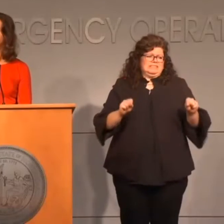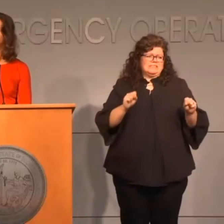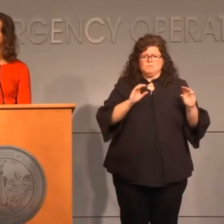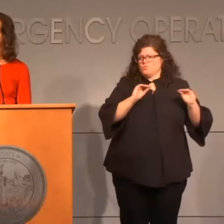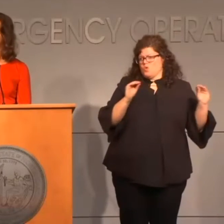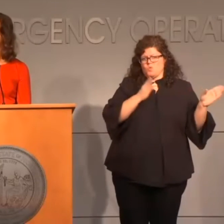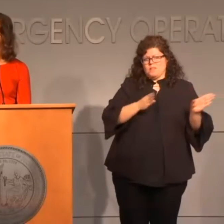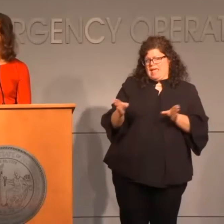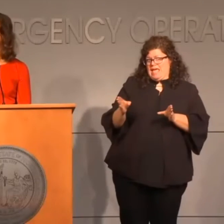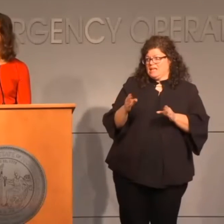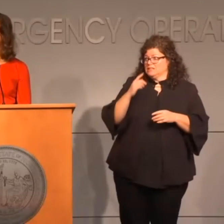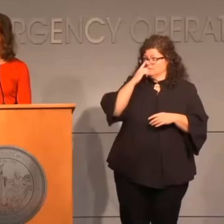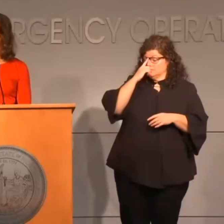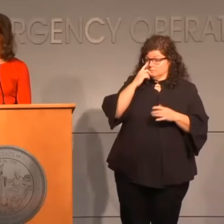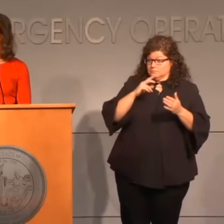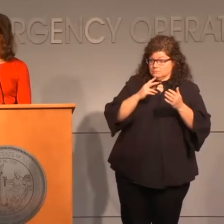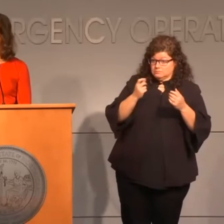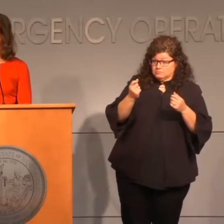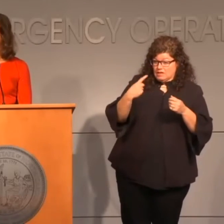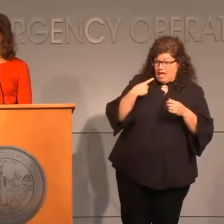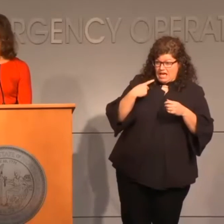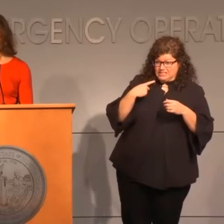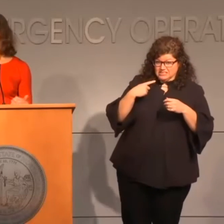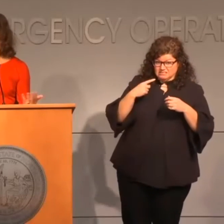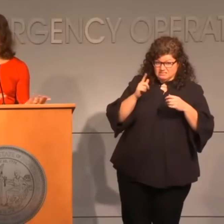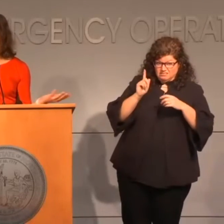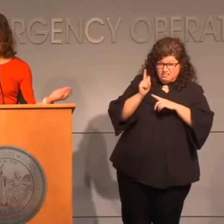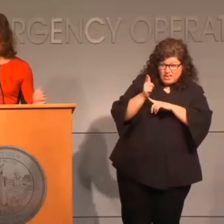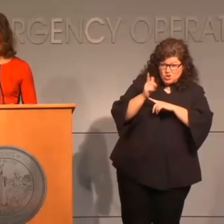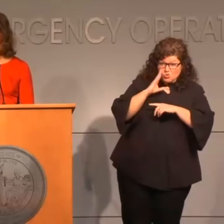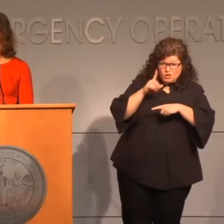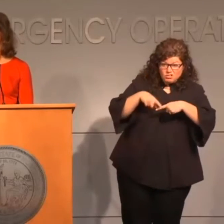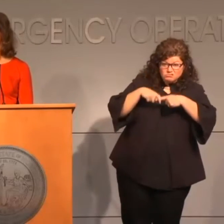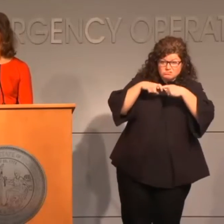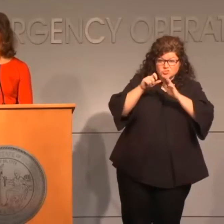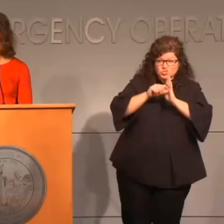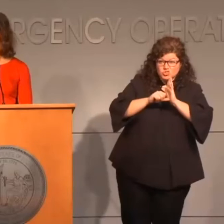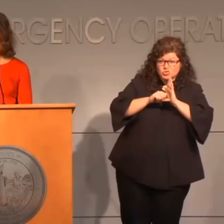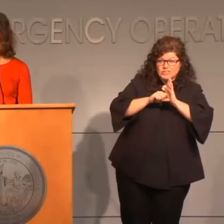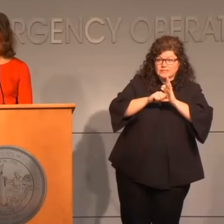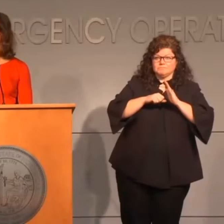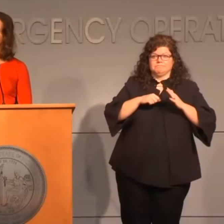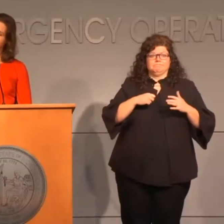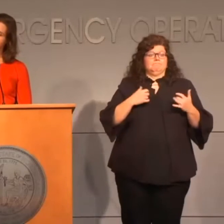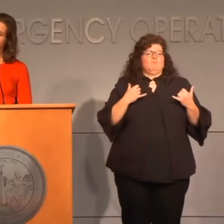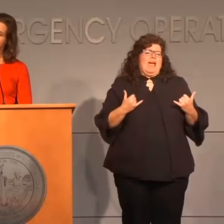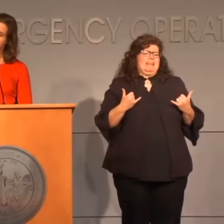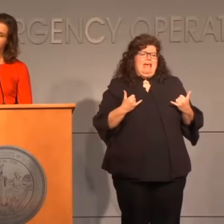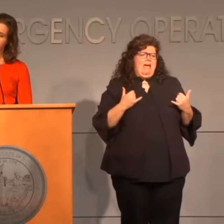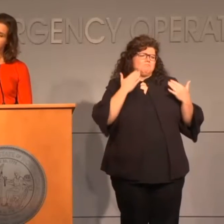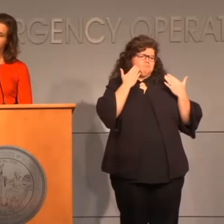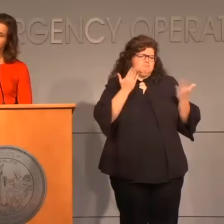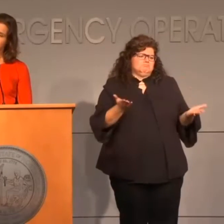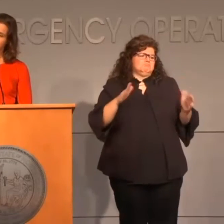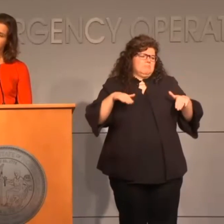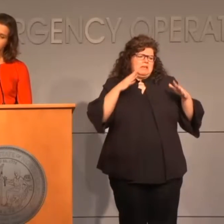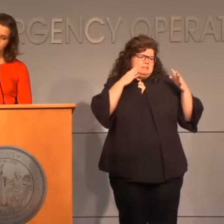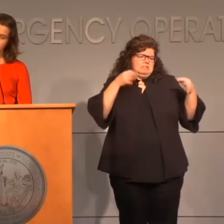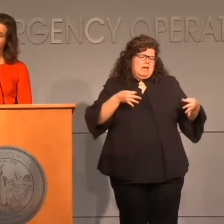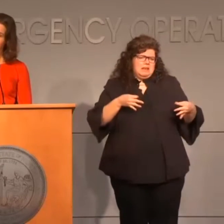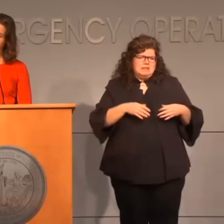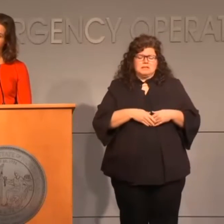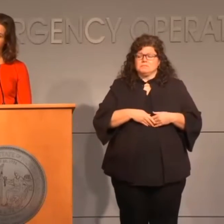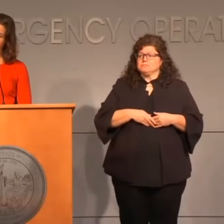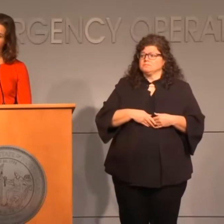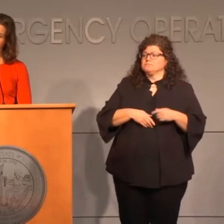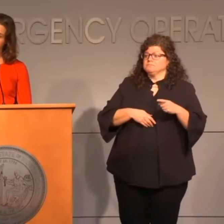So not at this time, but maybe? Not at this time. Right. And then the last thing is, are you guys